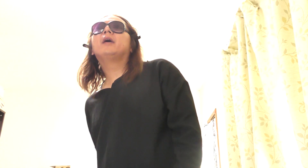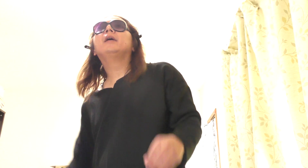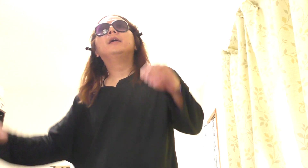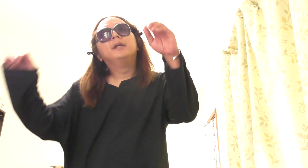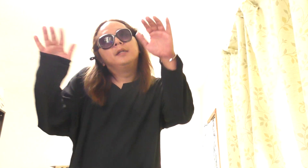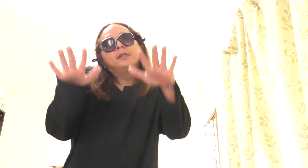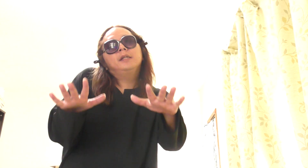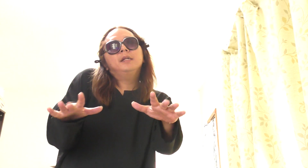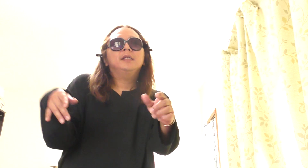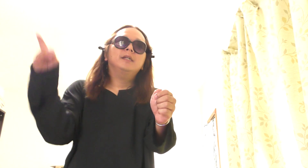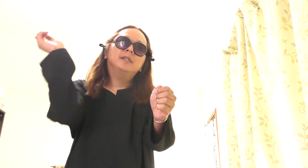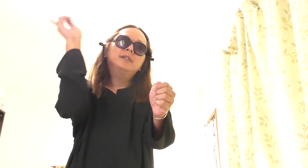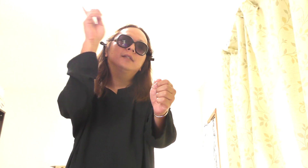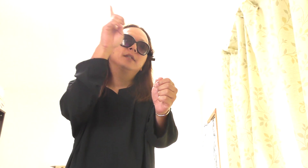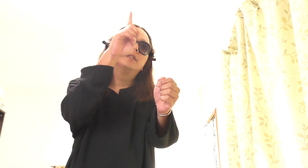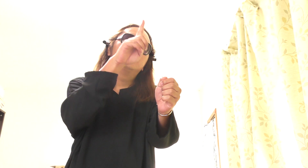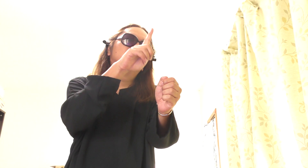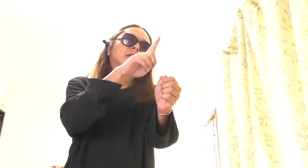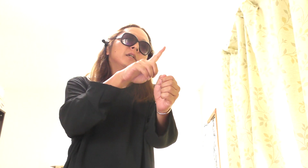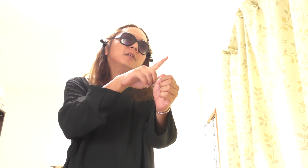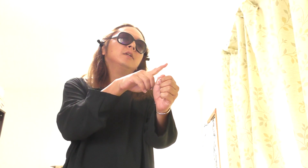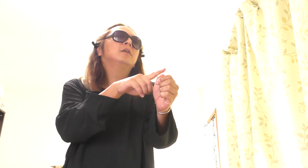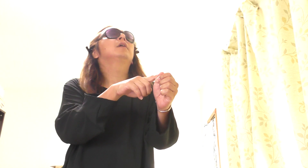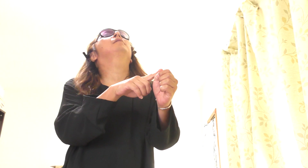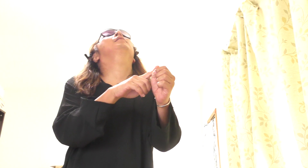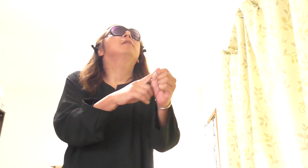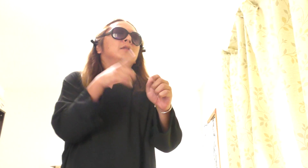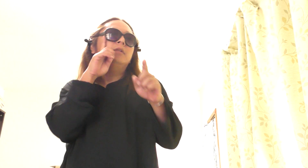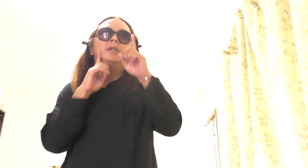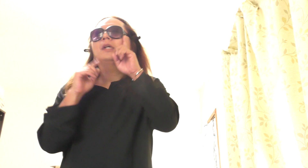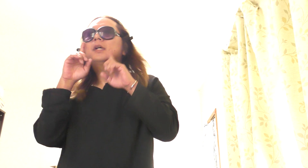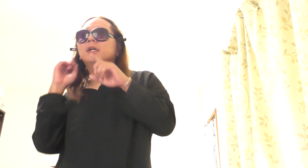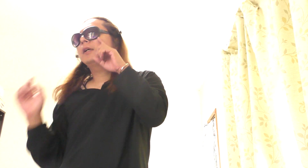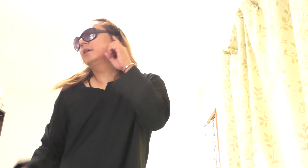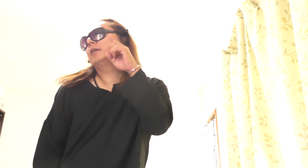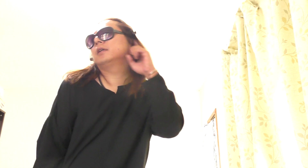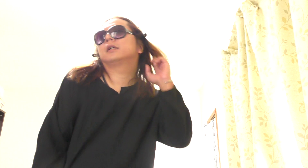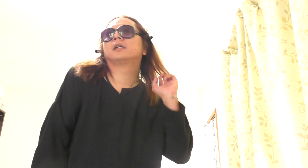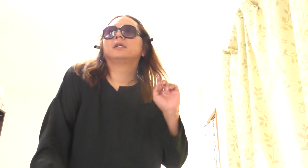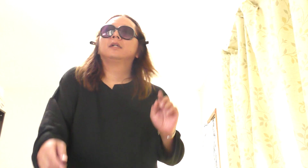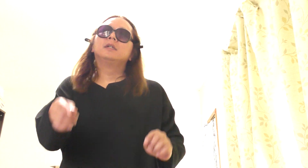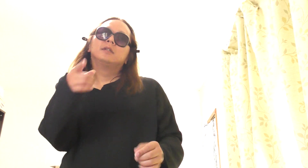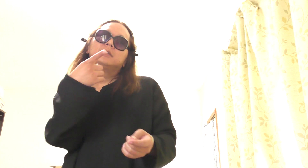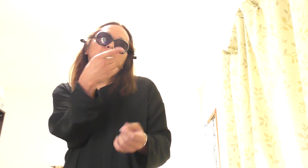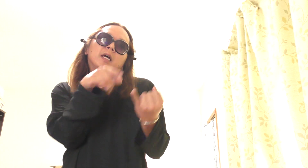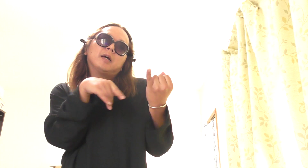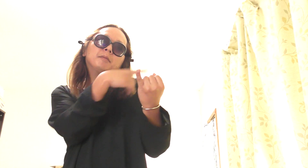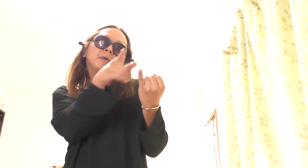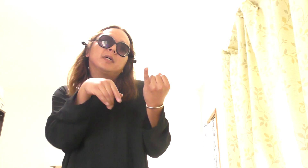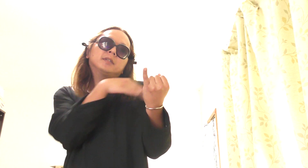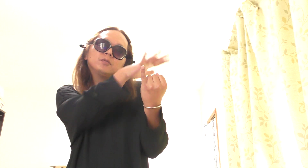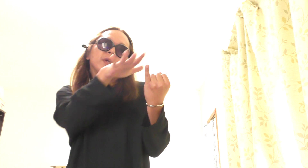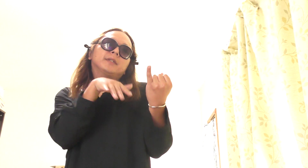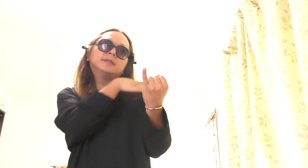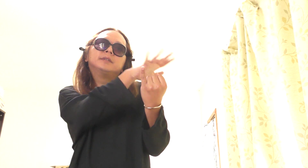This year, to save me from tears I'll give it to someone special